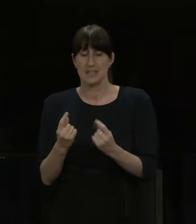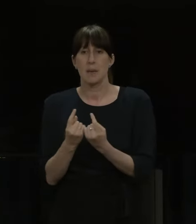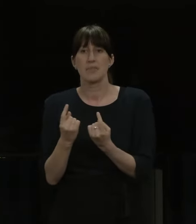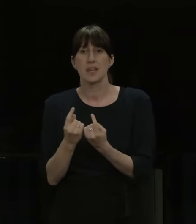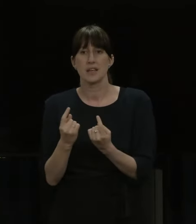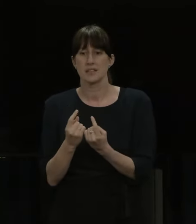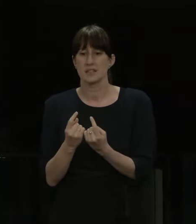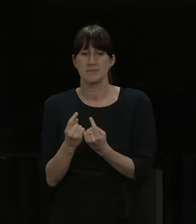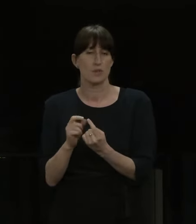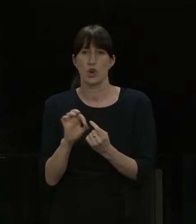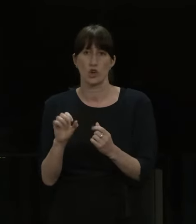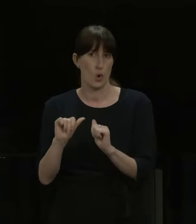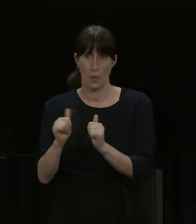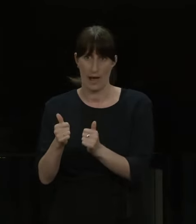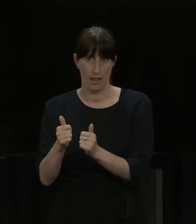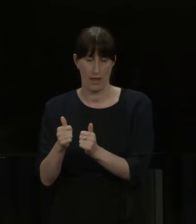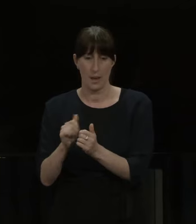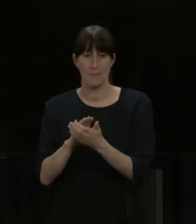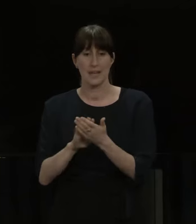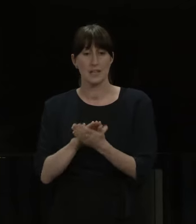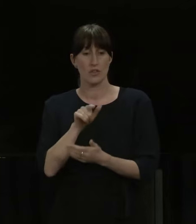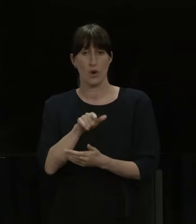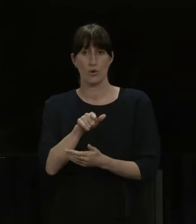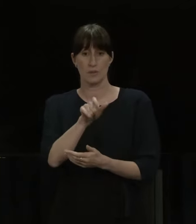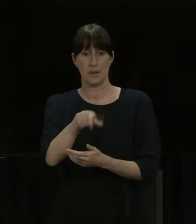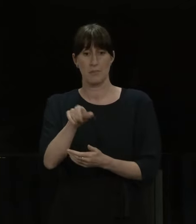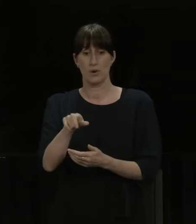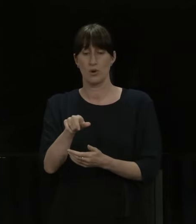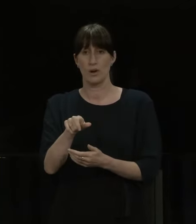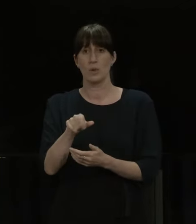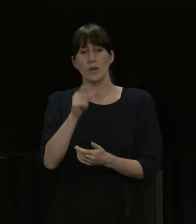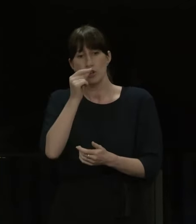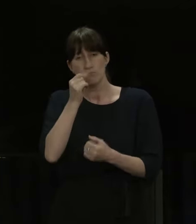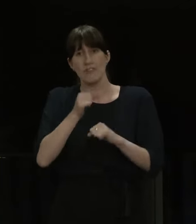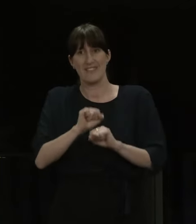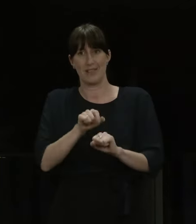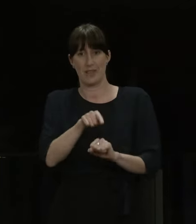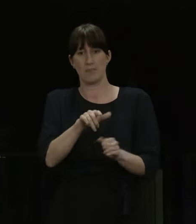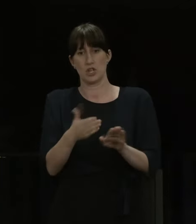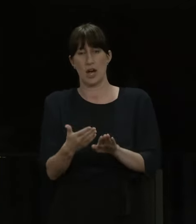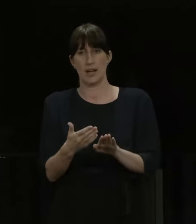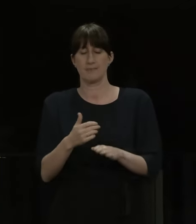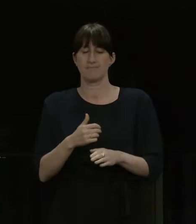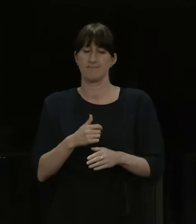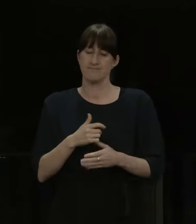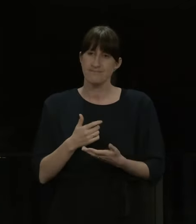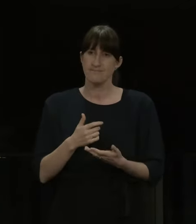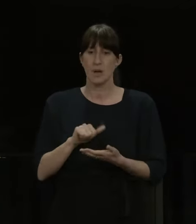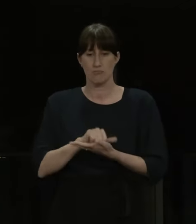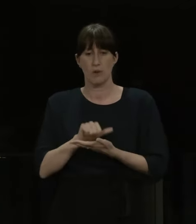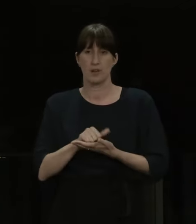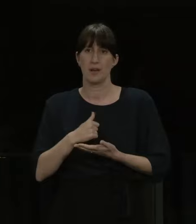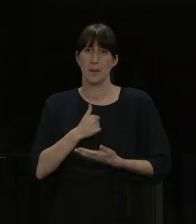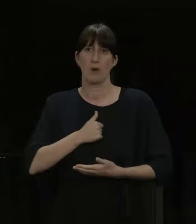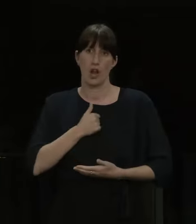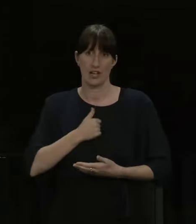preventable. And it's appropriate for us to apologise for that and to put all our efforts into ensuring that